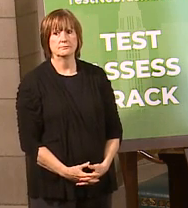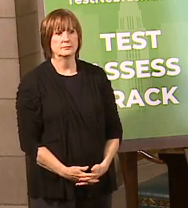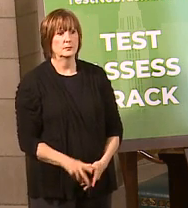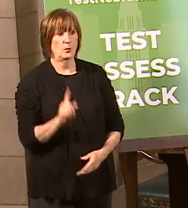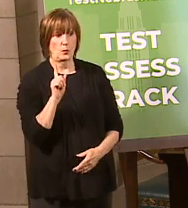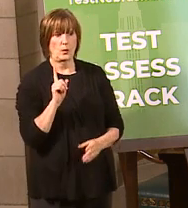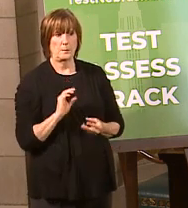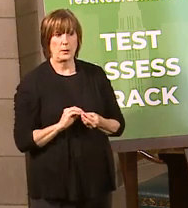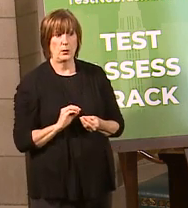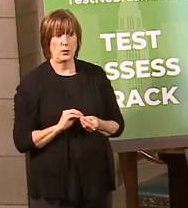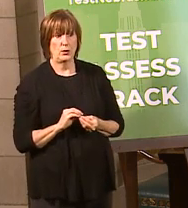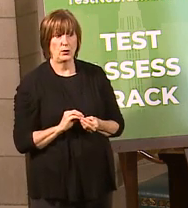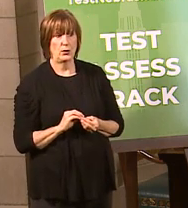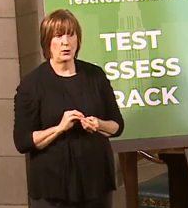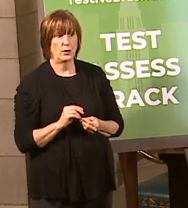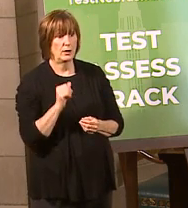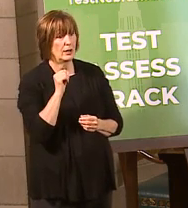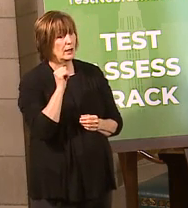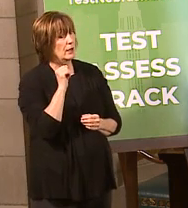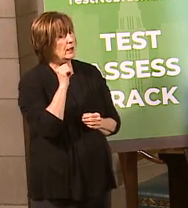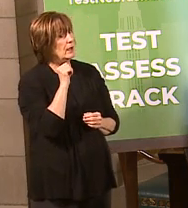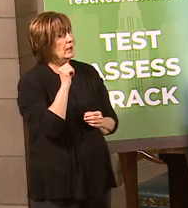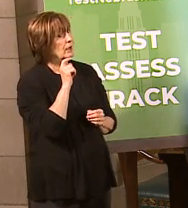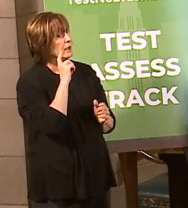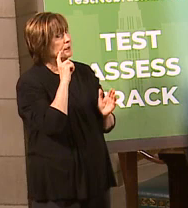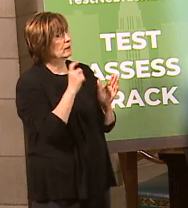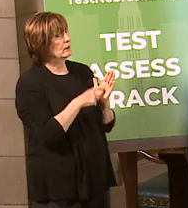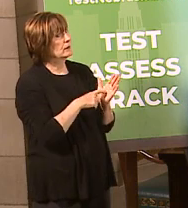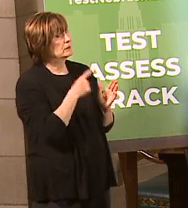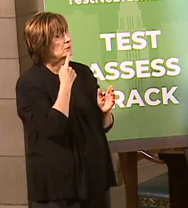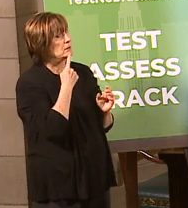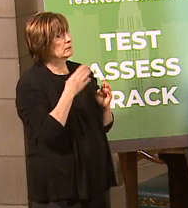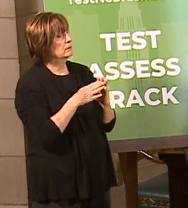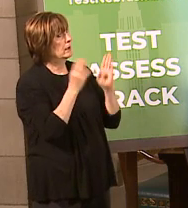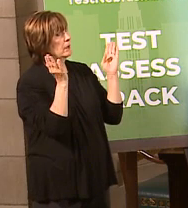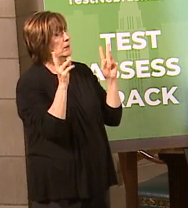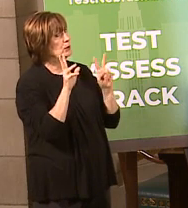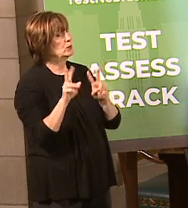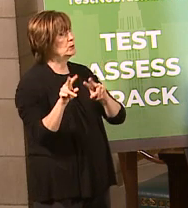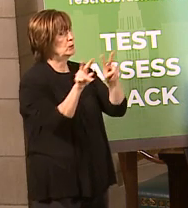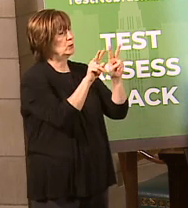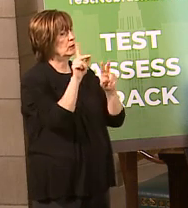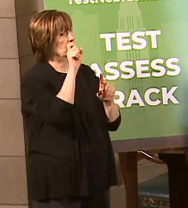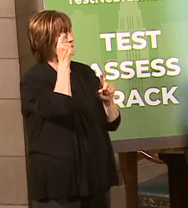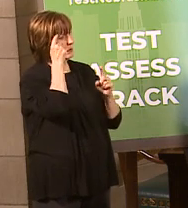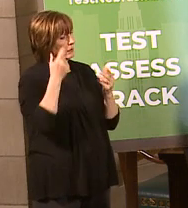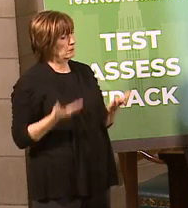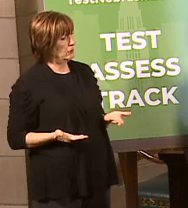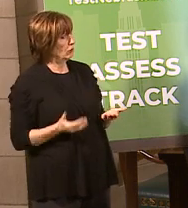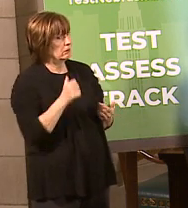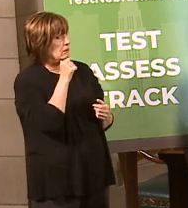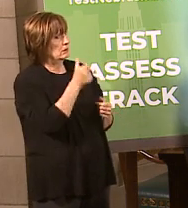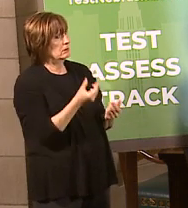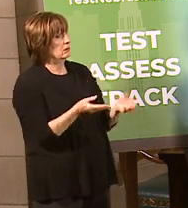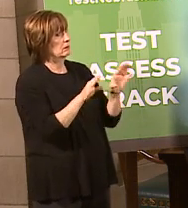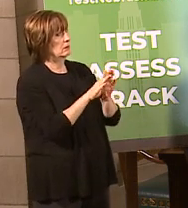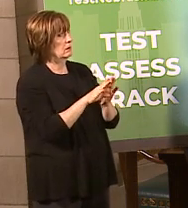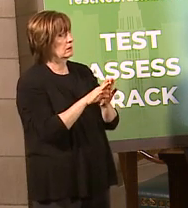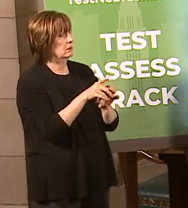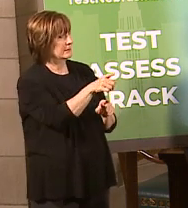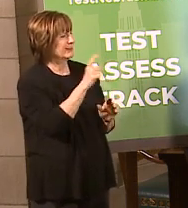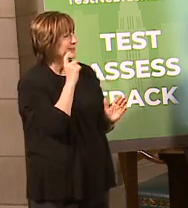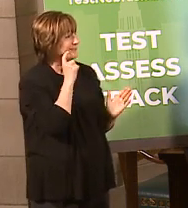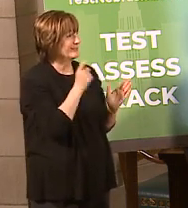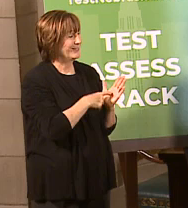One more question? Paul. I didn't notice that the public tours of the Capitol are not closed. Do you have any play in that? Paul says he